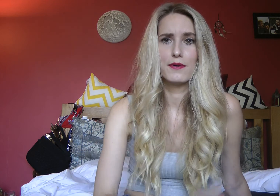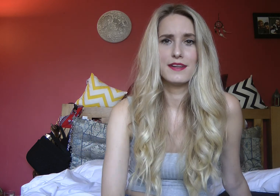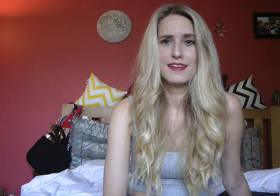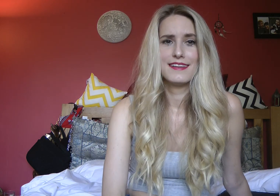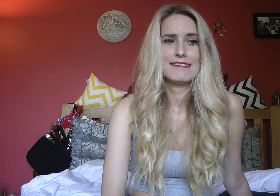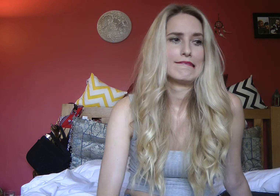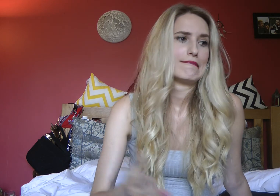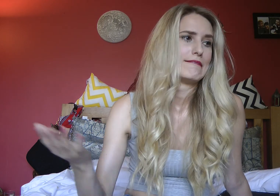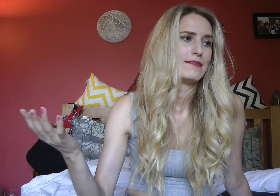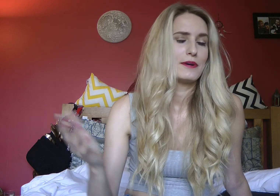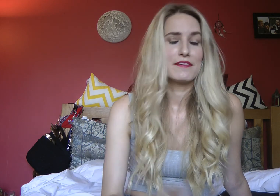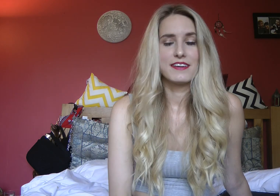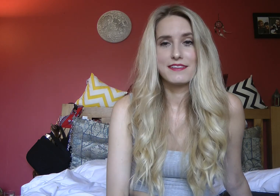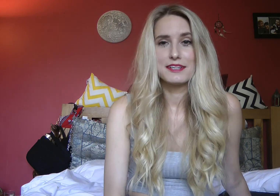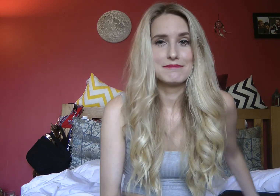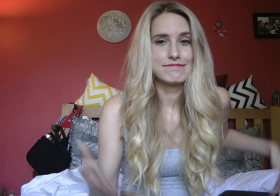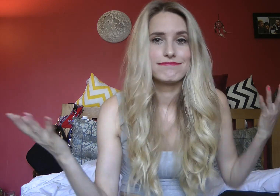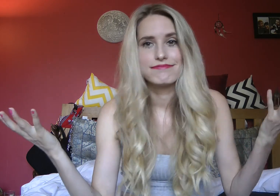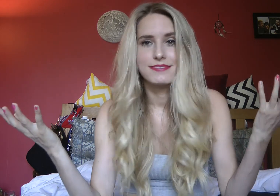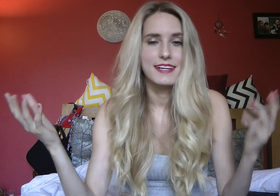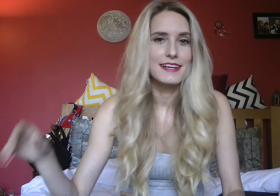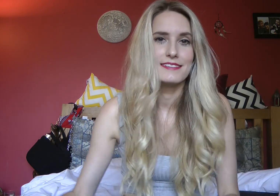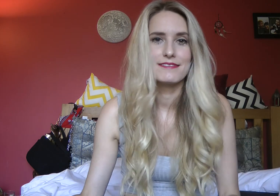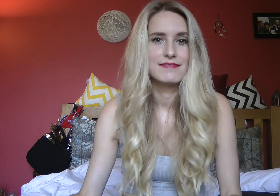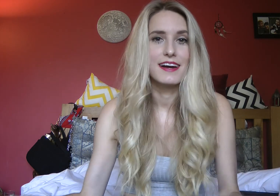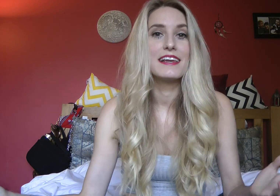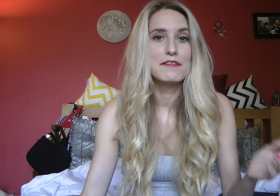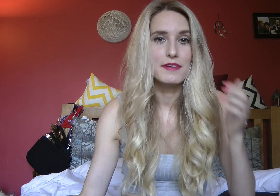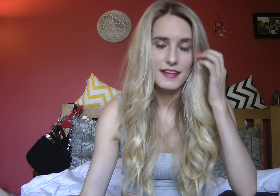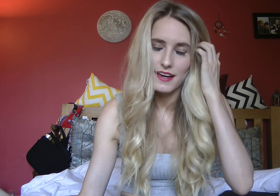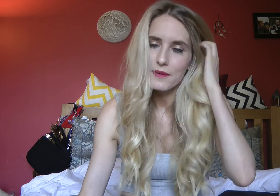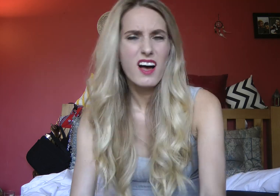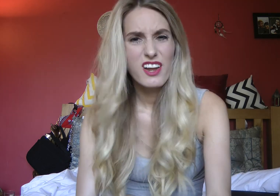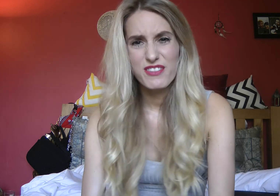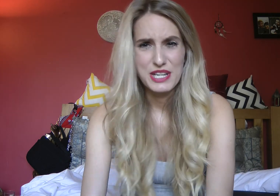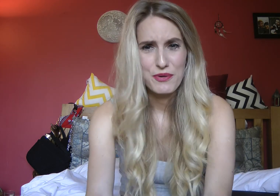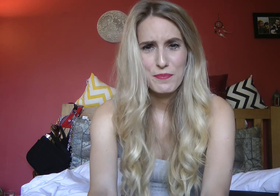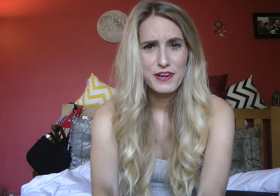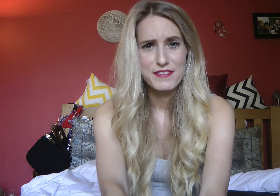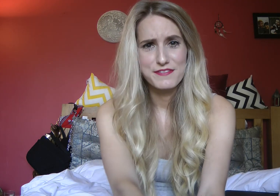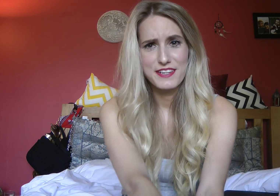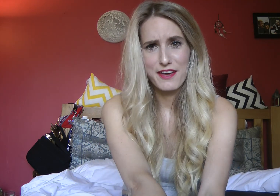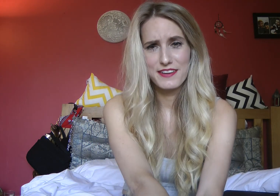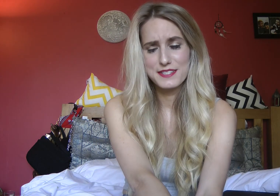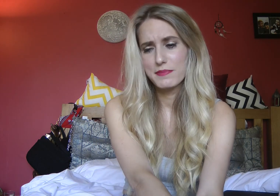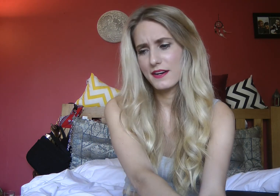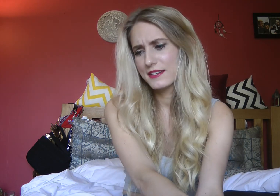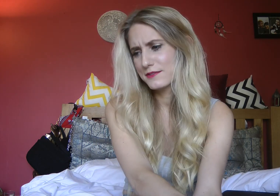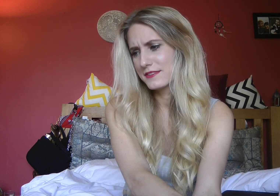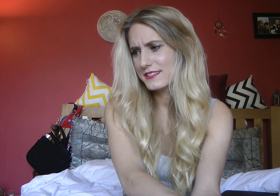whatever then I guess I can live with that I don't really know what the point of this video is but I just wanted to